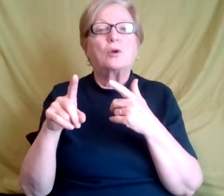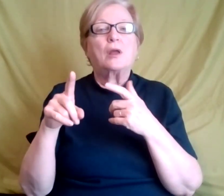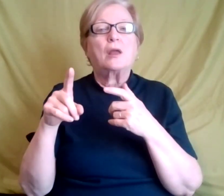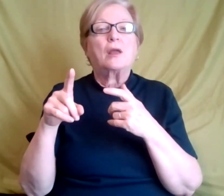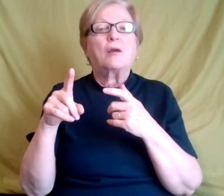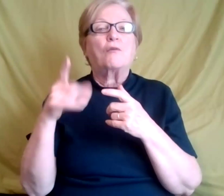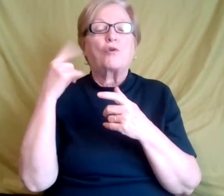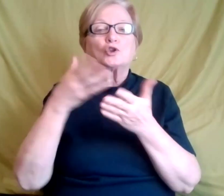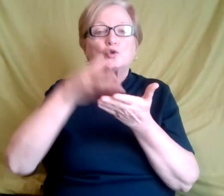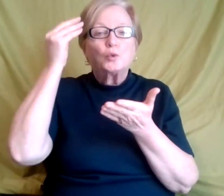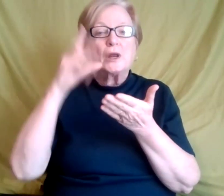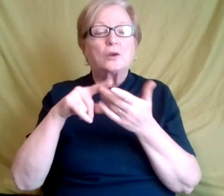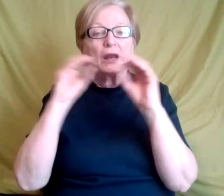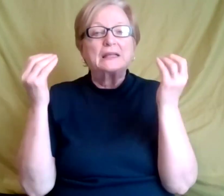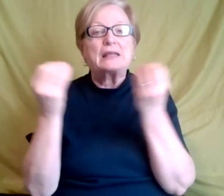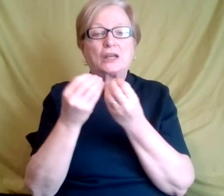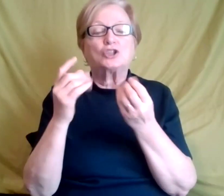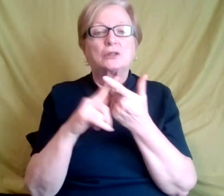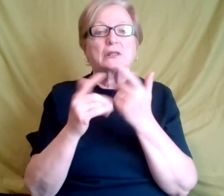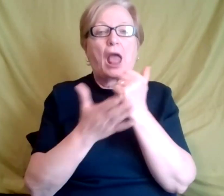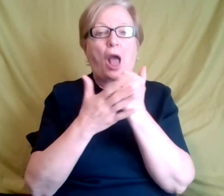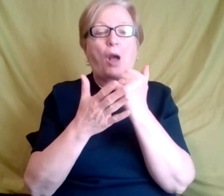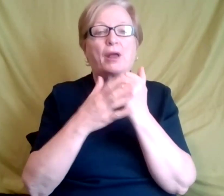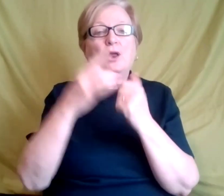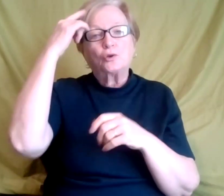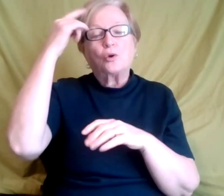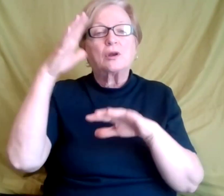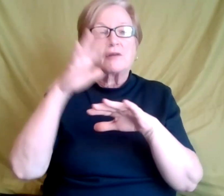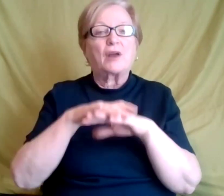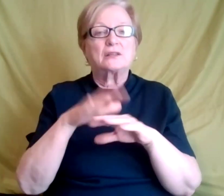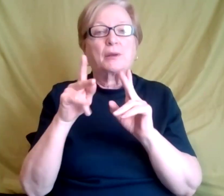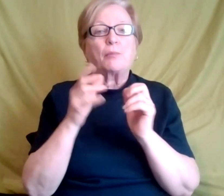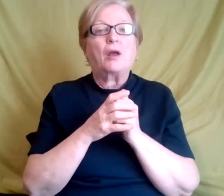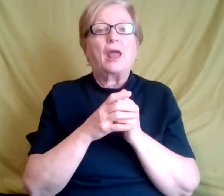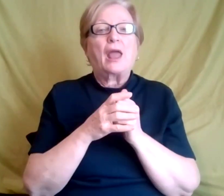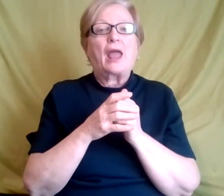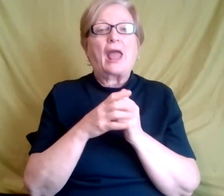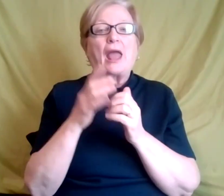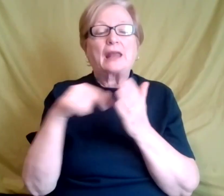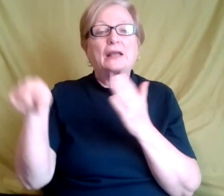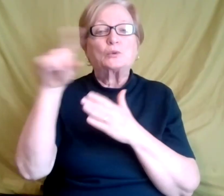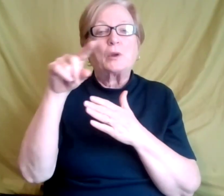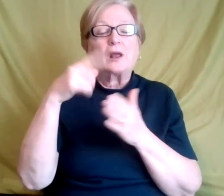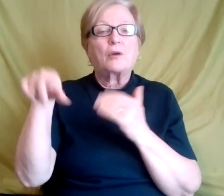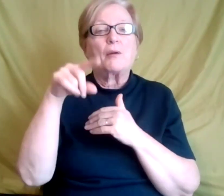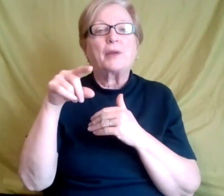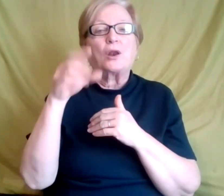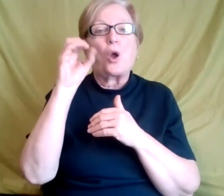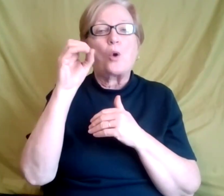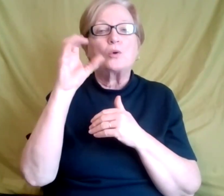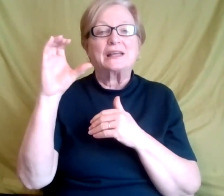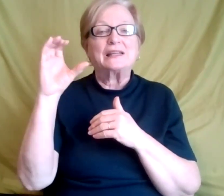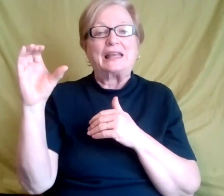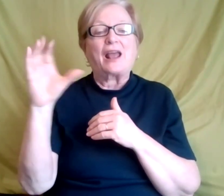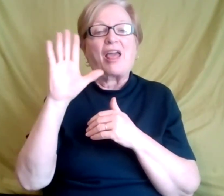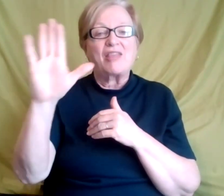organizations. And I don't know if I should be putting in this plug, but next week I'll be at, um, OCC, uh, at